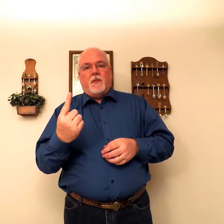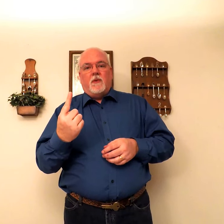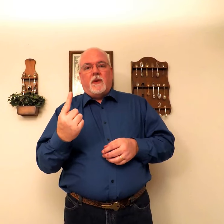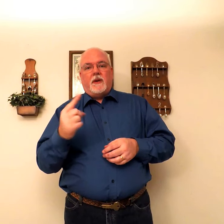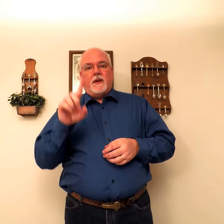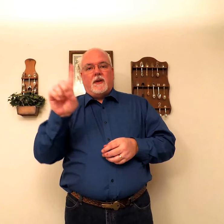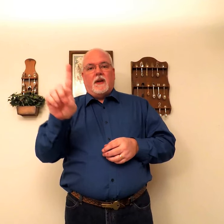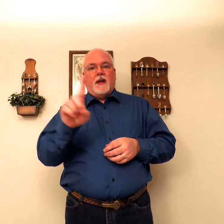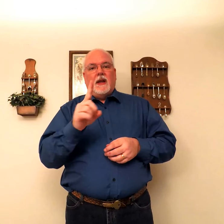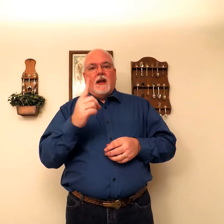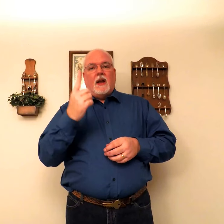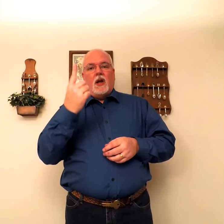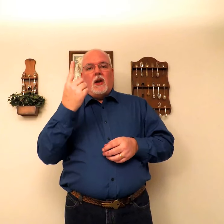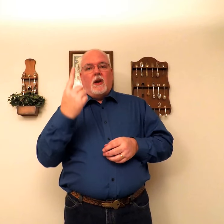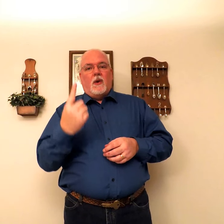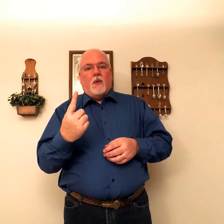movement. Alone.